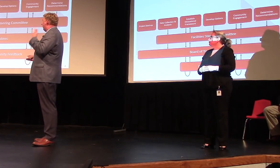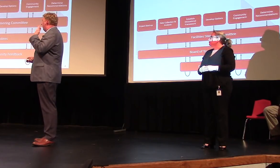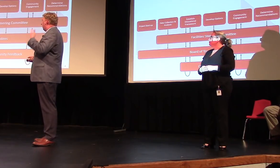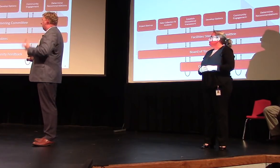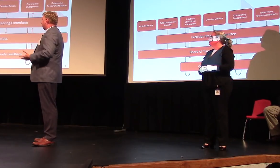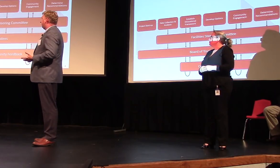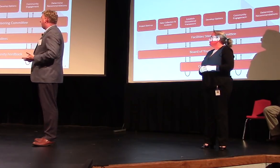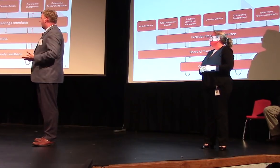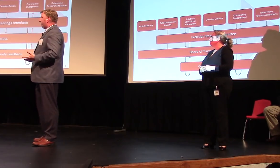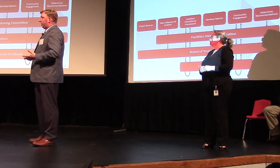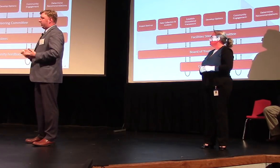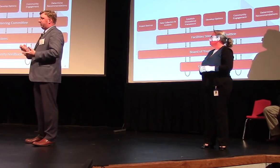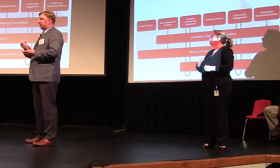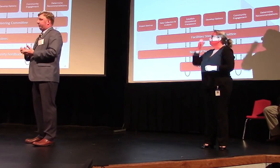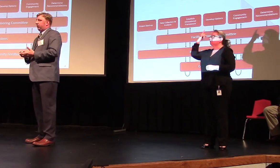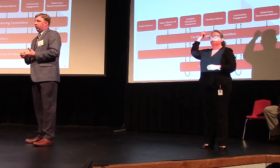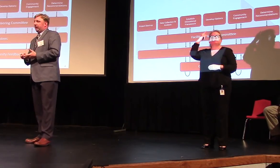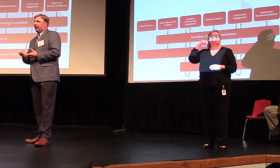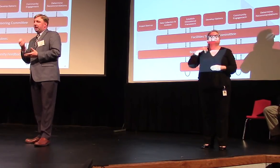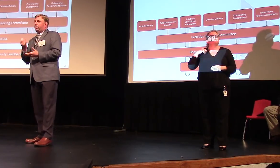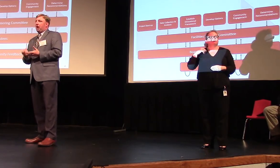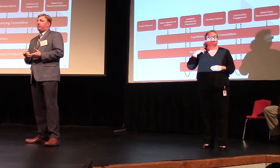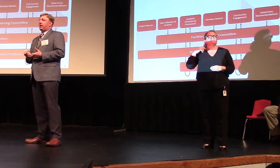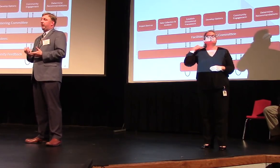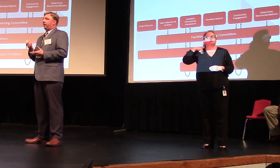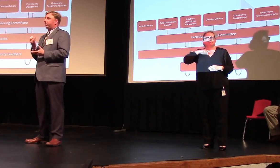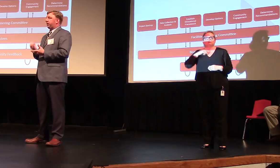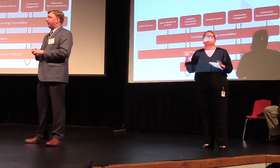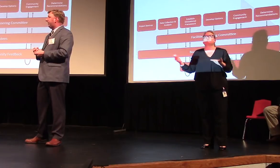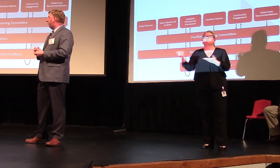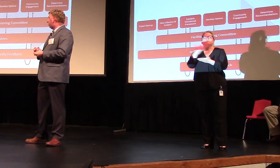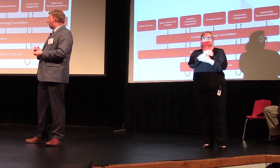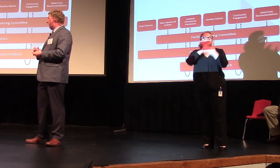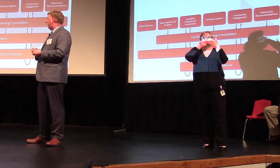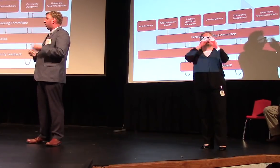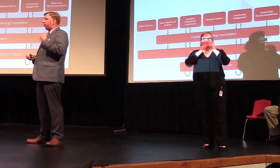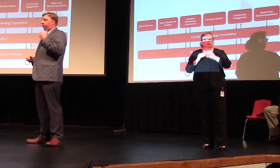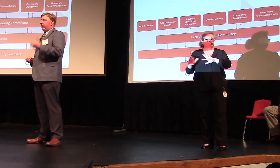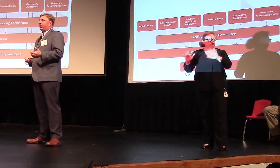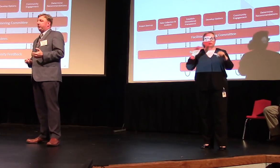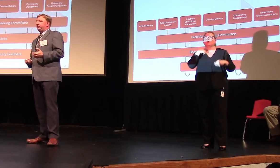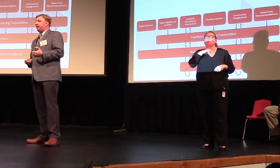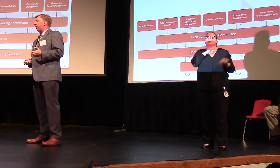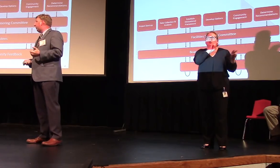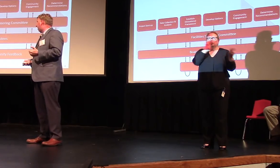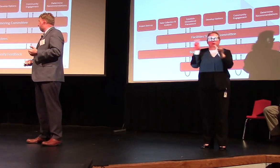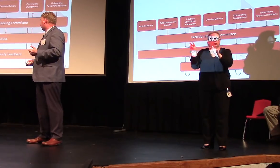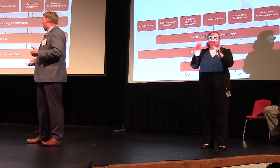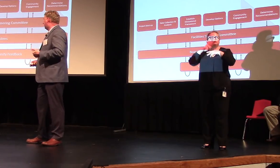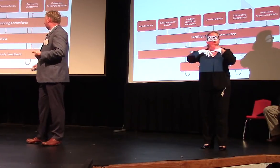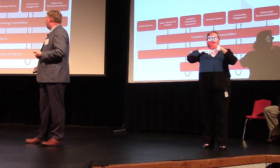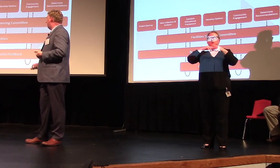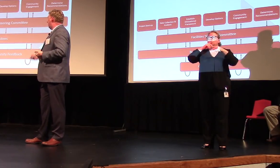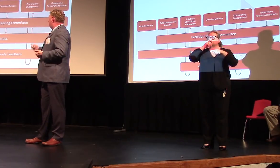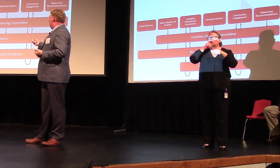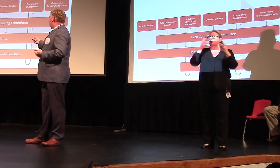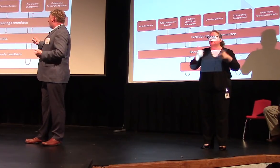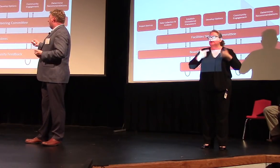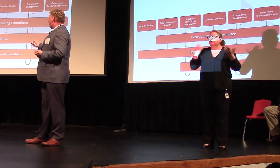then began to collect some data specifically looking at demographic data and facility condition data and I'll go through that in some detail in a couple slides.